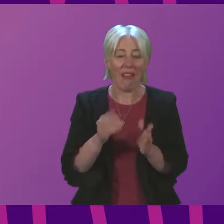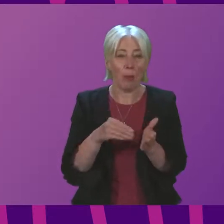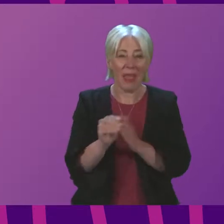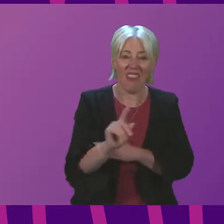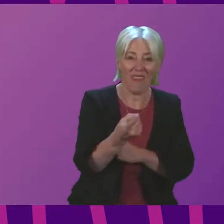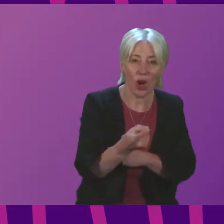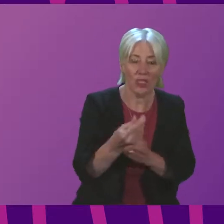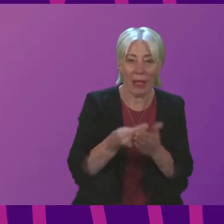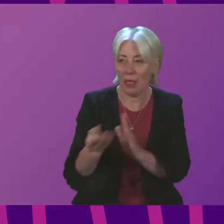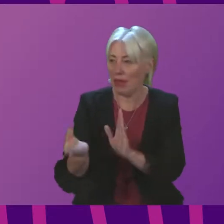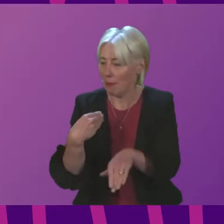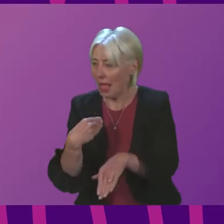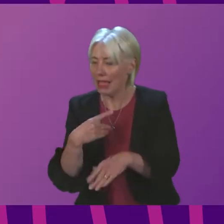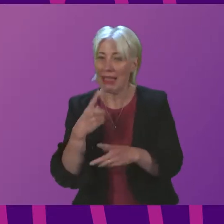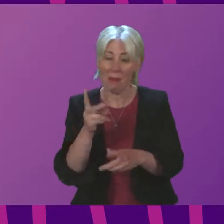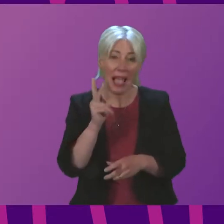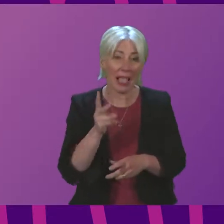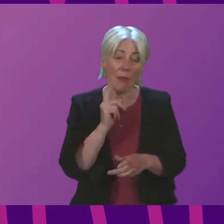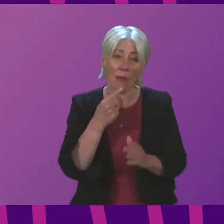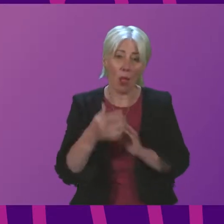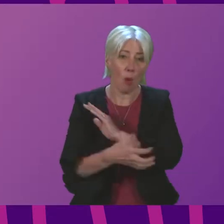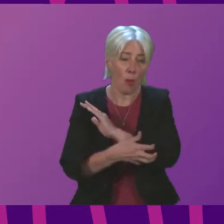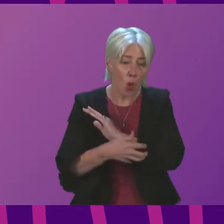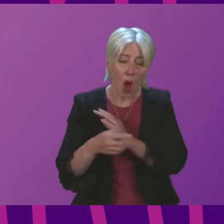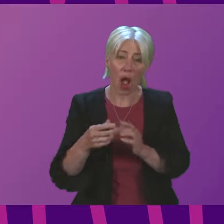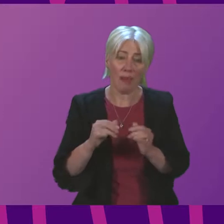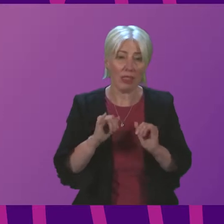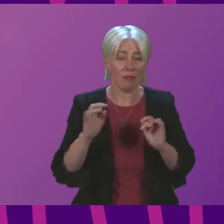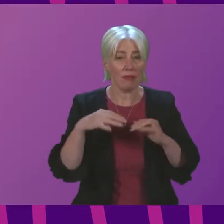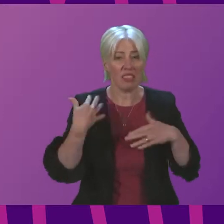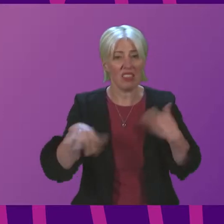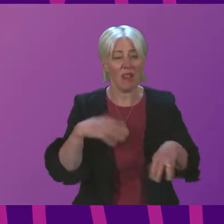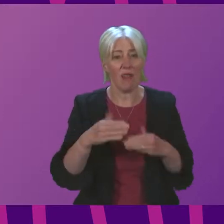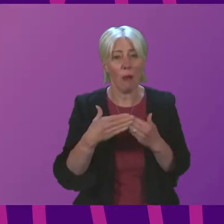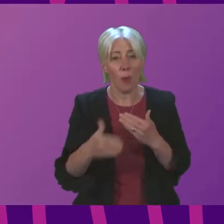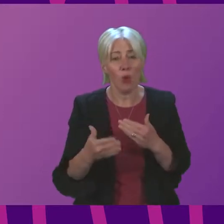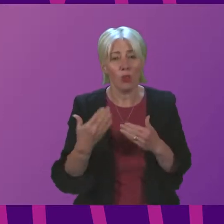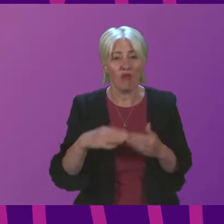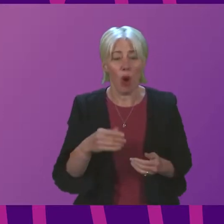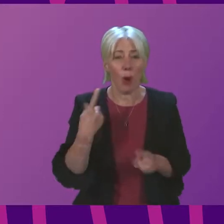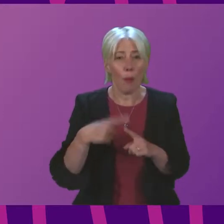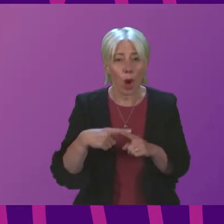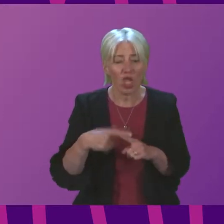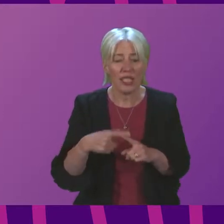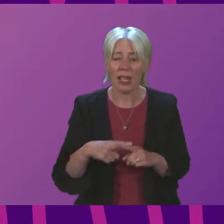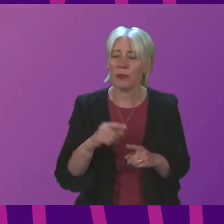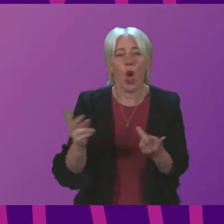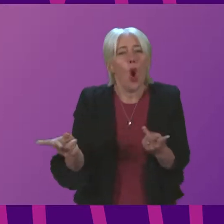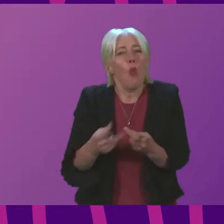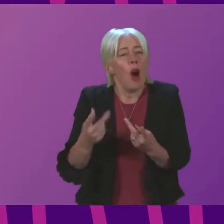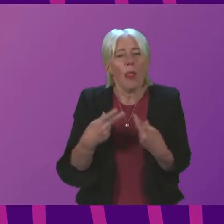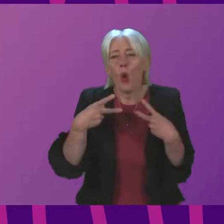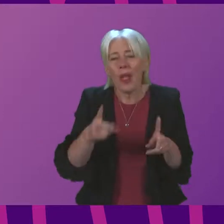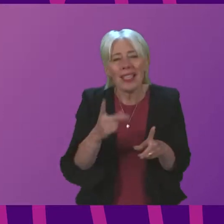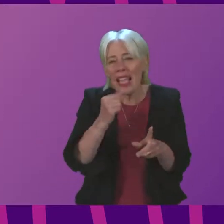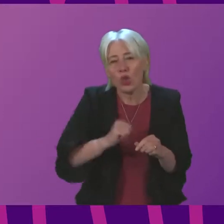those who are living hand to mouth are suffering the most in an emergency. Can the Deputy First Minister outline what alternative measures the Scottish